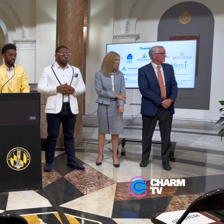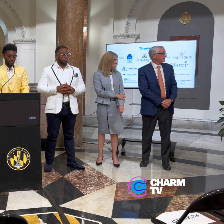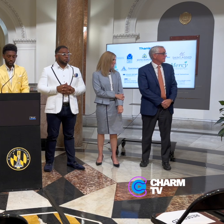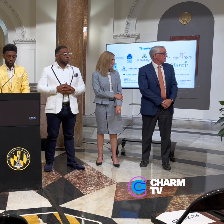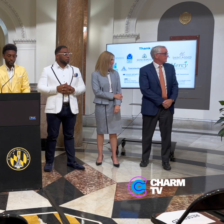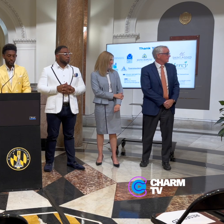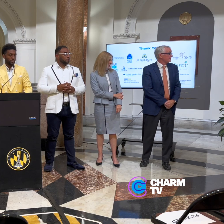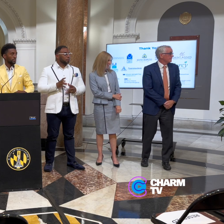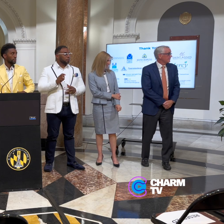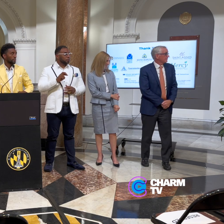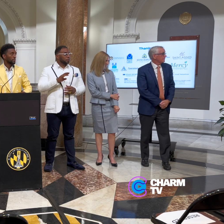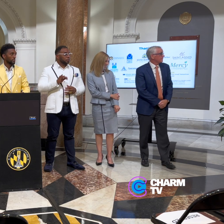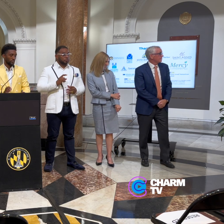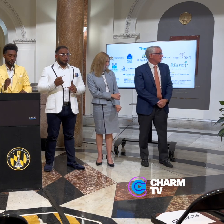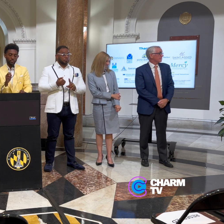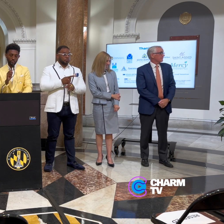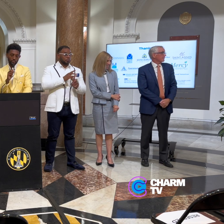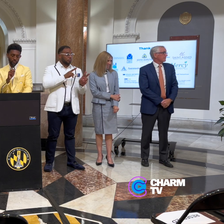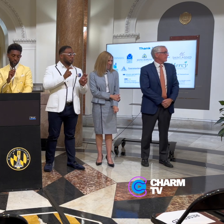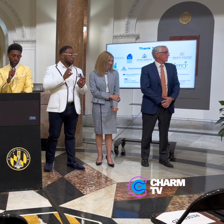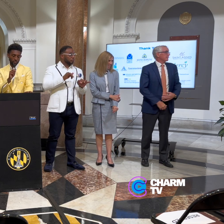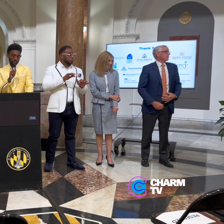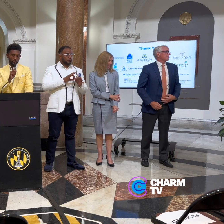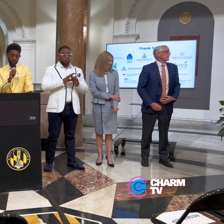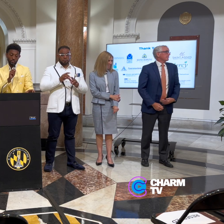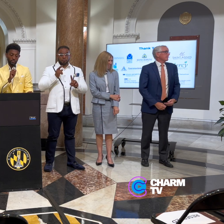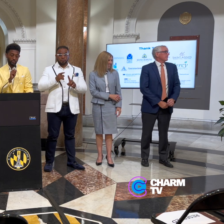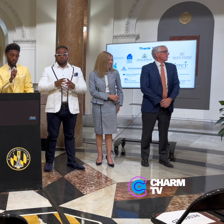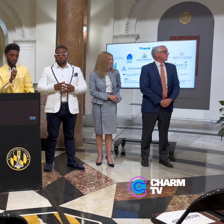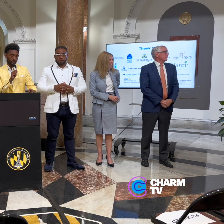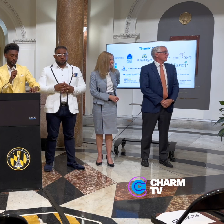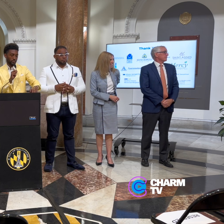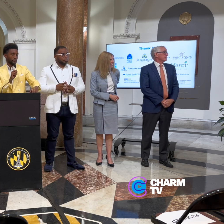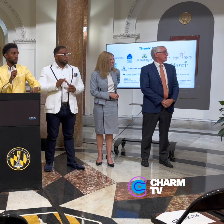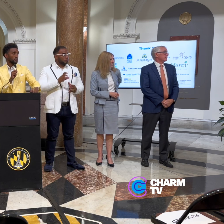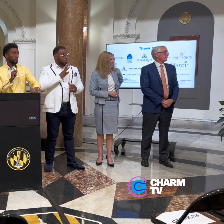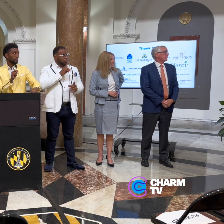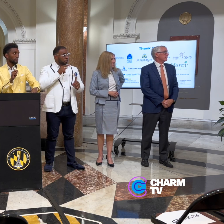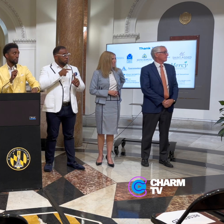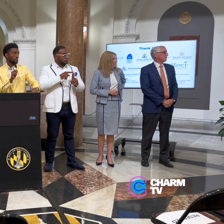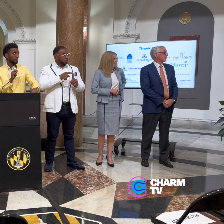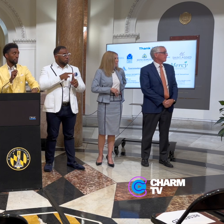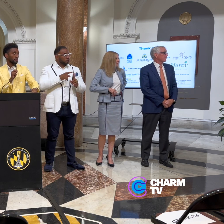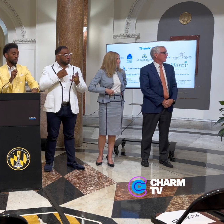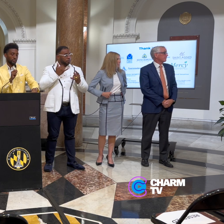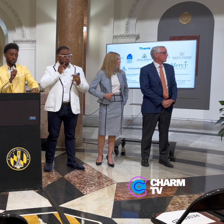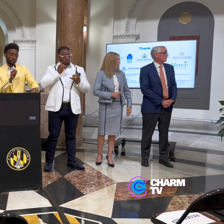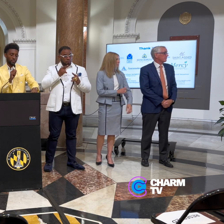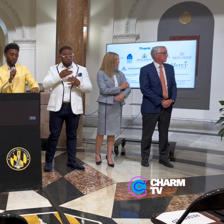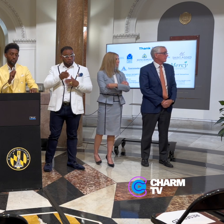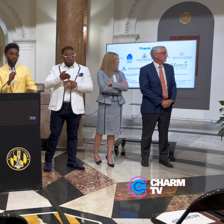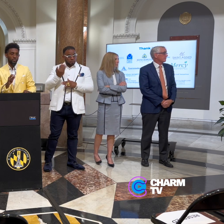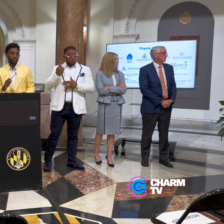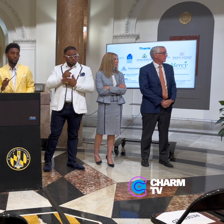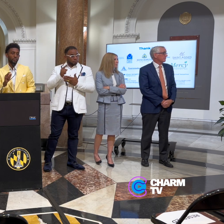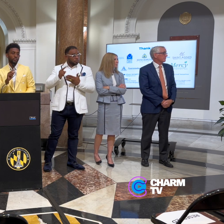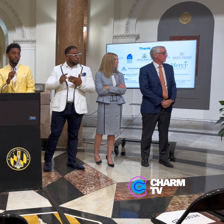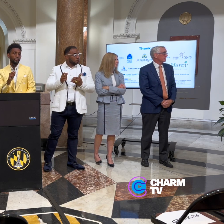Mr. Mayor, this is slightly off topic yet still on point. Could I get you to speak to the incident that happened over the weekend?